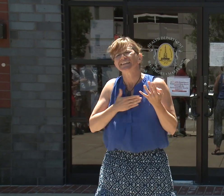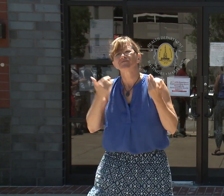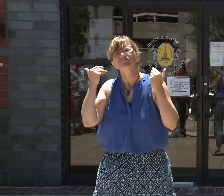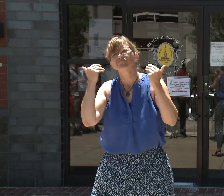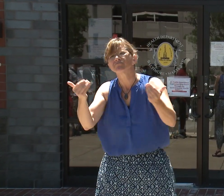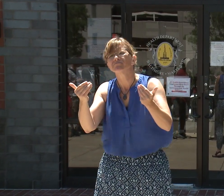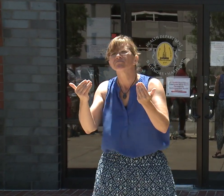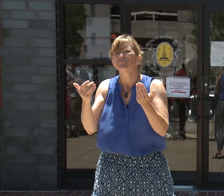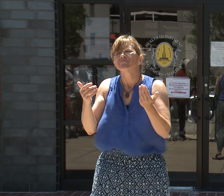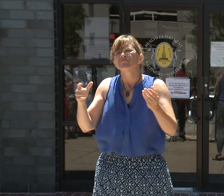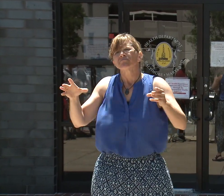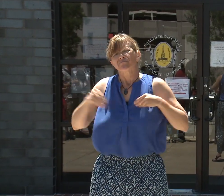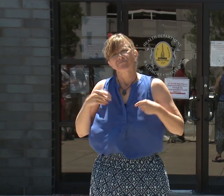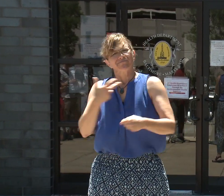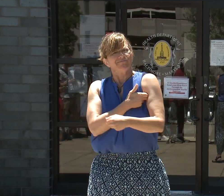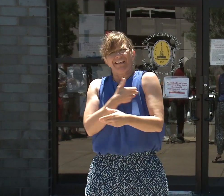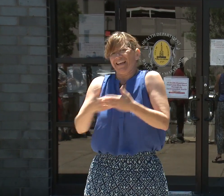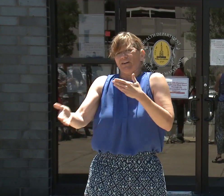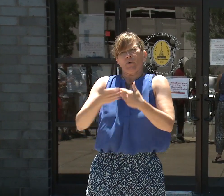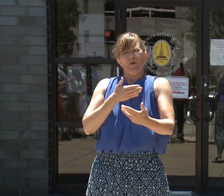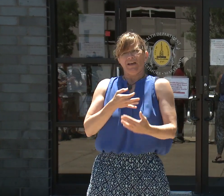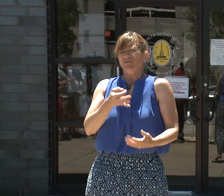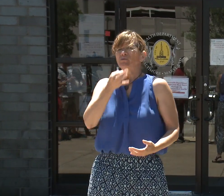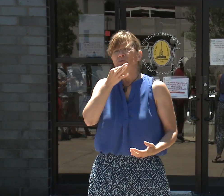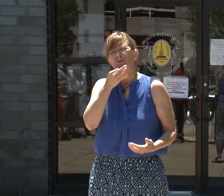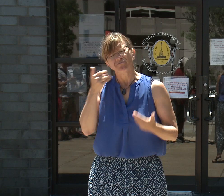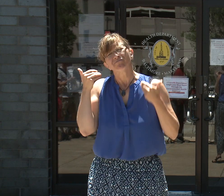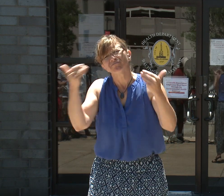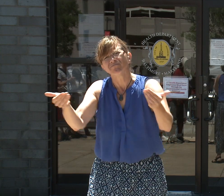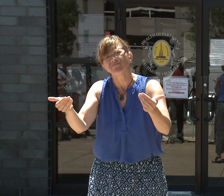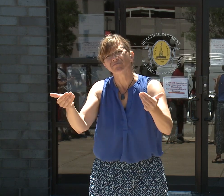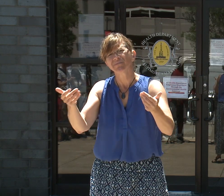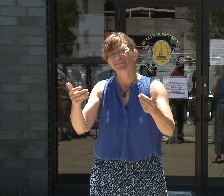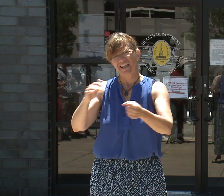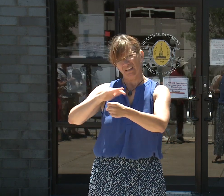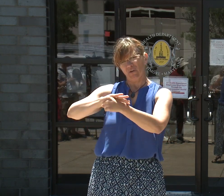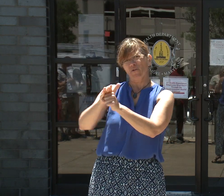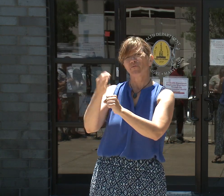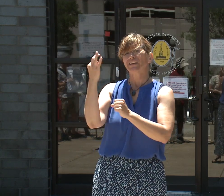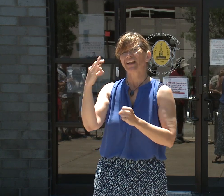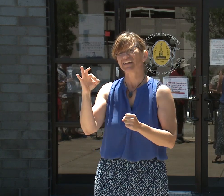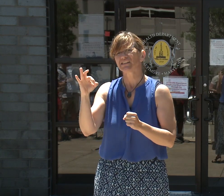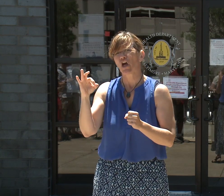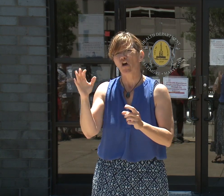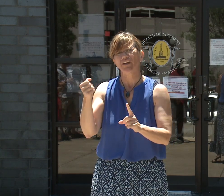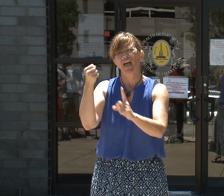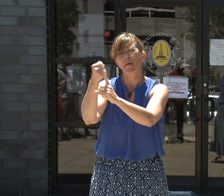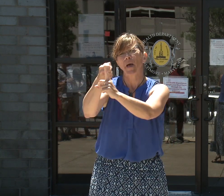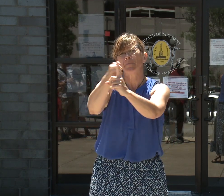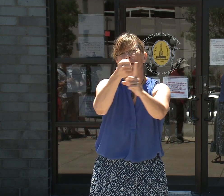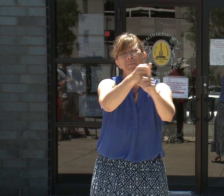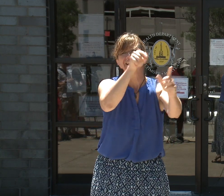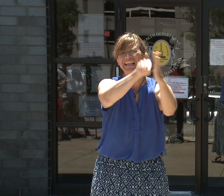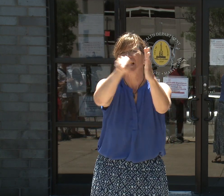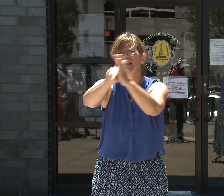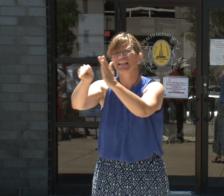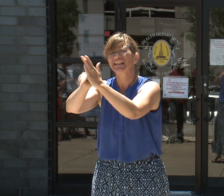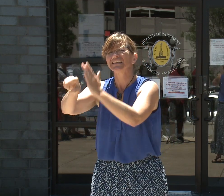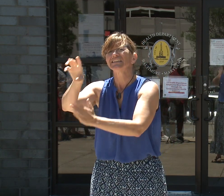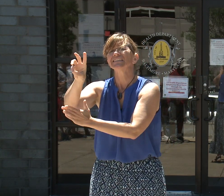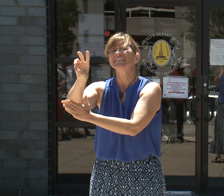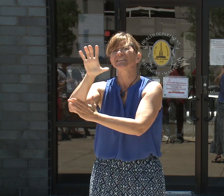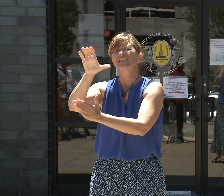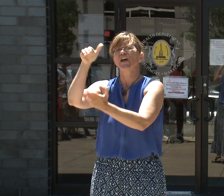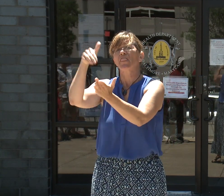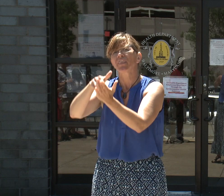possible. COVID-19 has claimed the lives of more than 600,000 people in the U.S. alone and more than 4